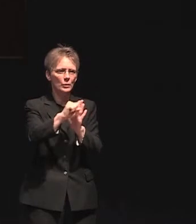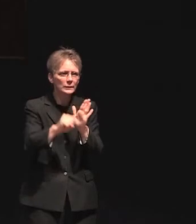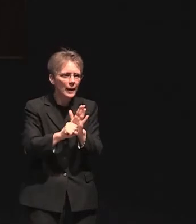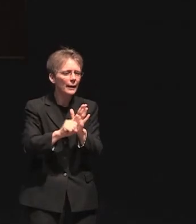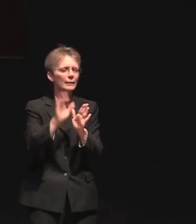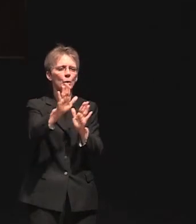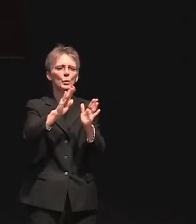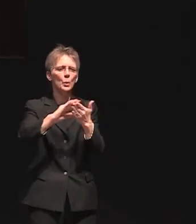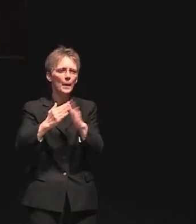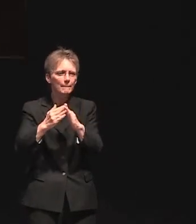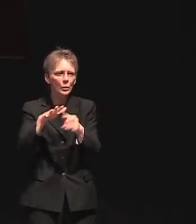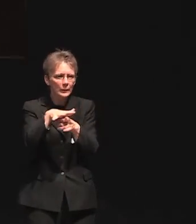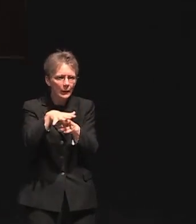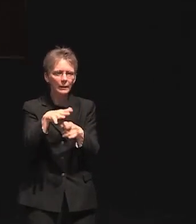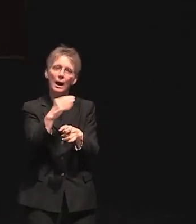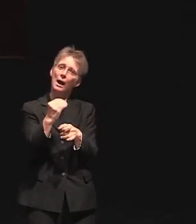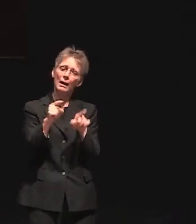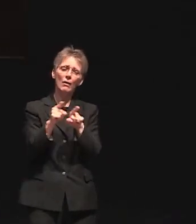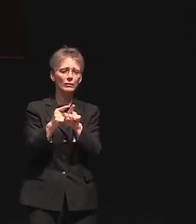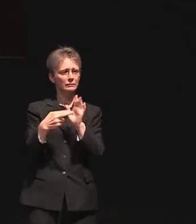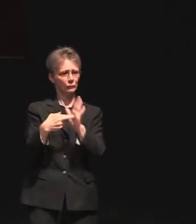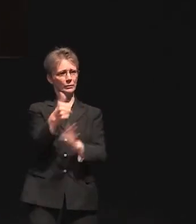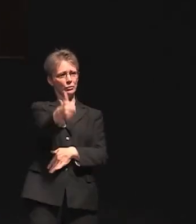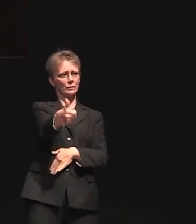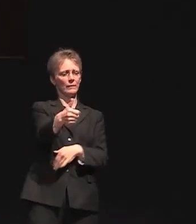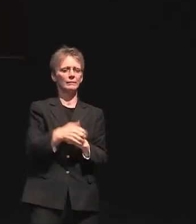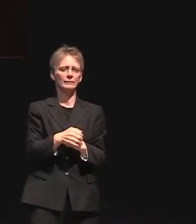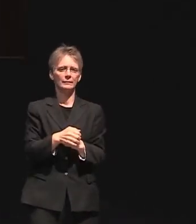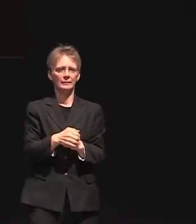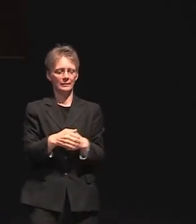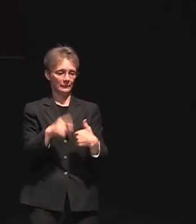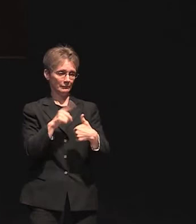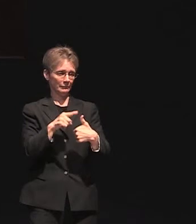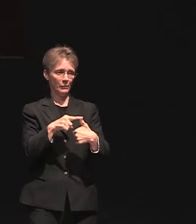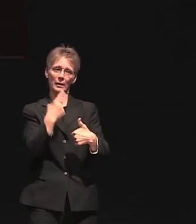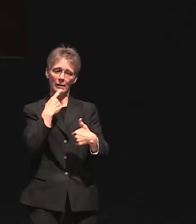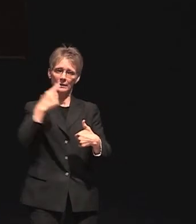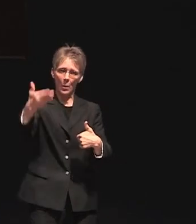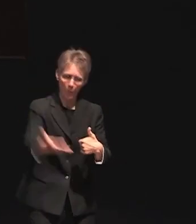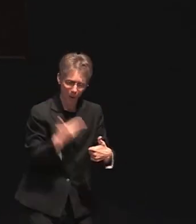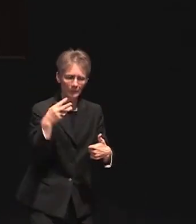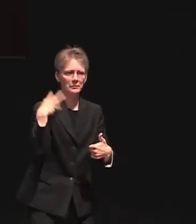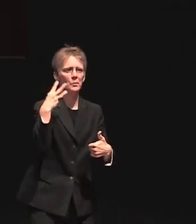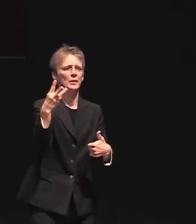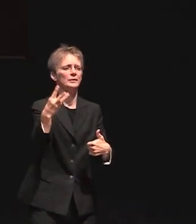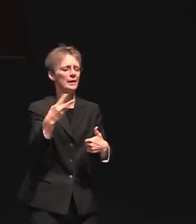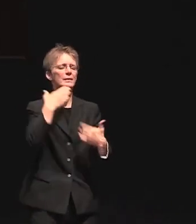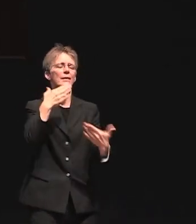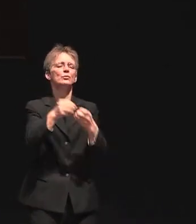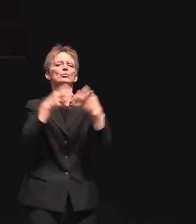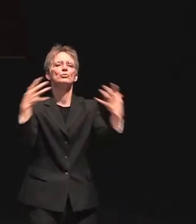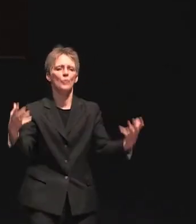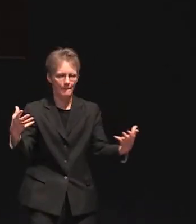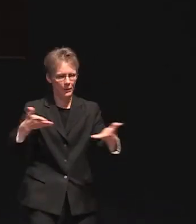communities but really of yourselves and so I want to one say welcome to Washington thank you so much for